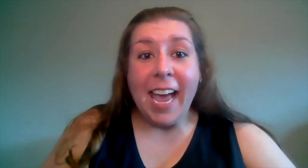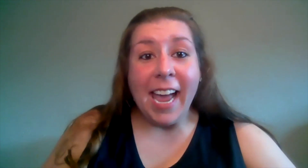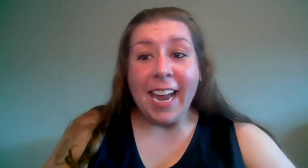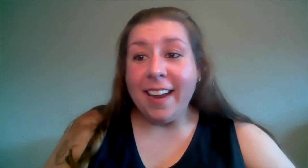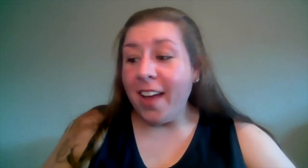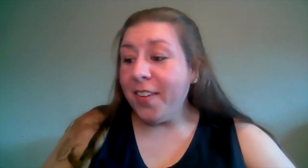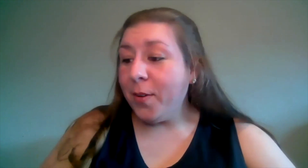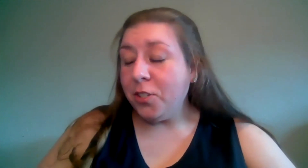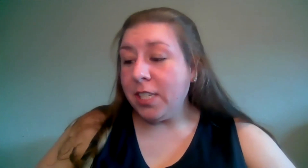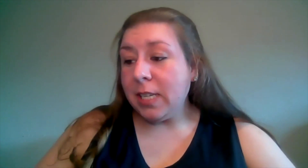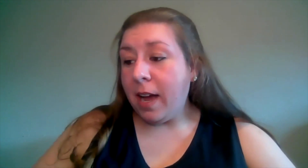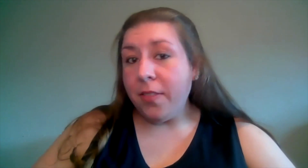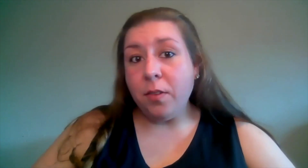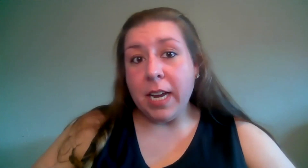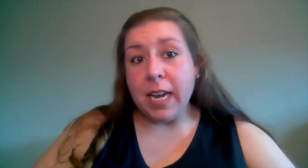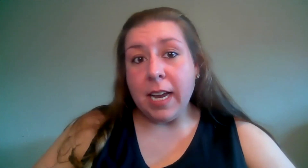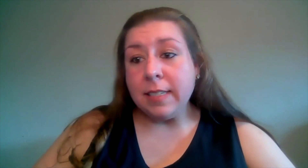other questions about the readings